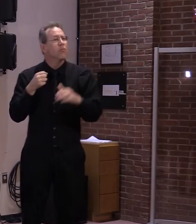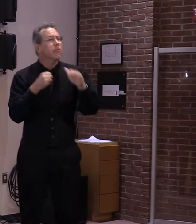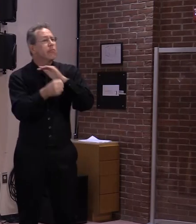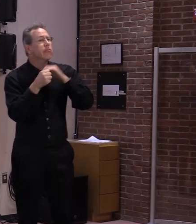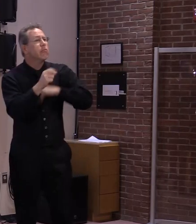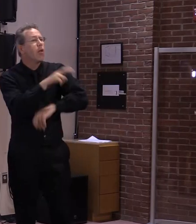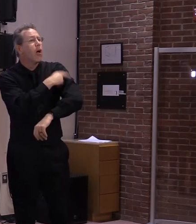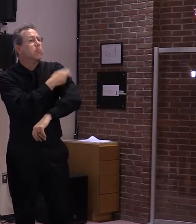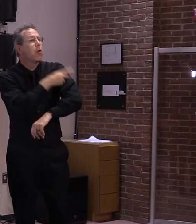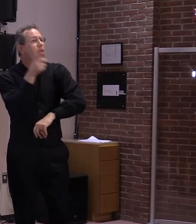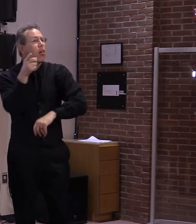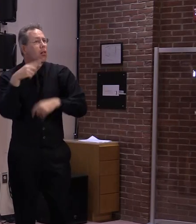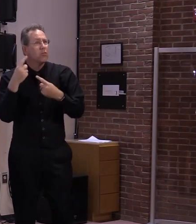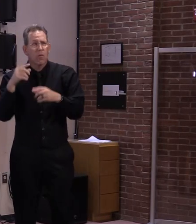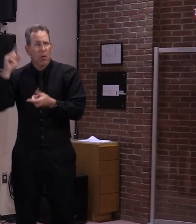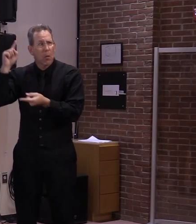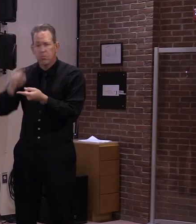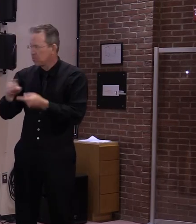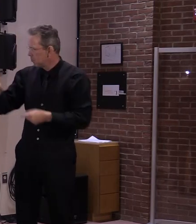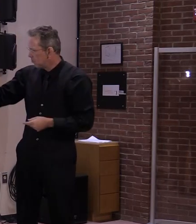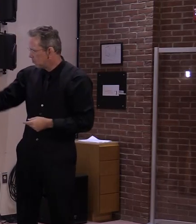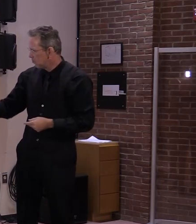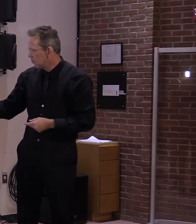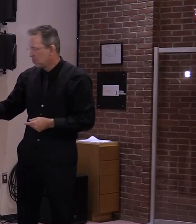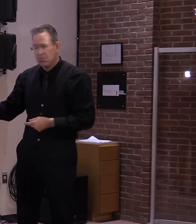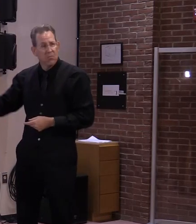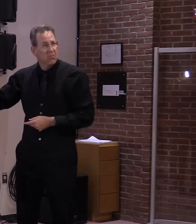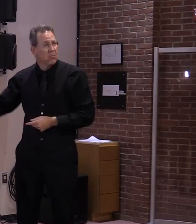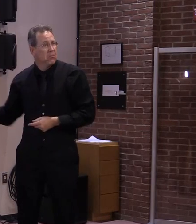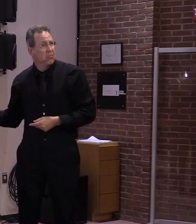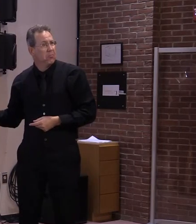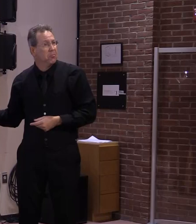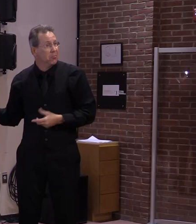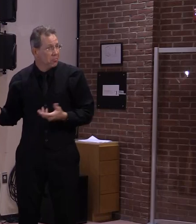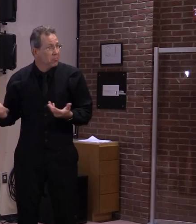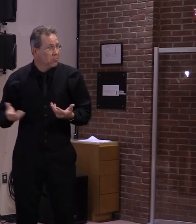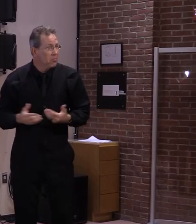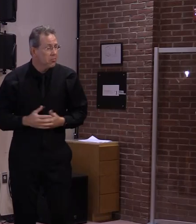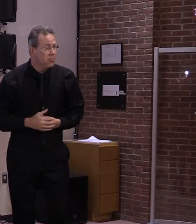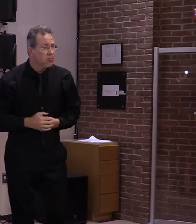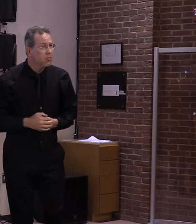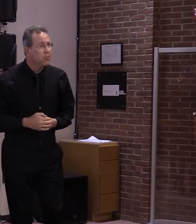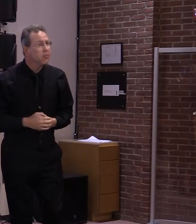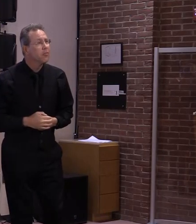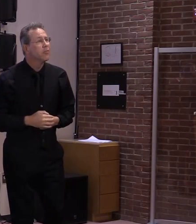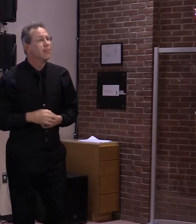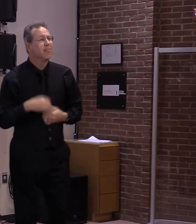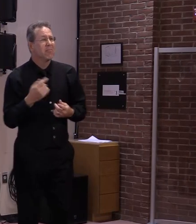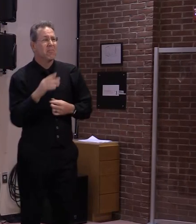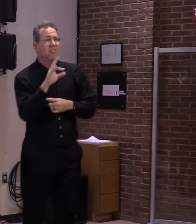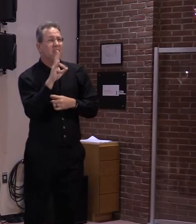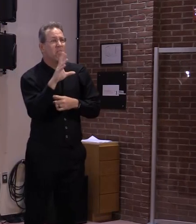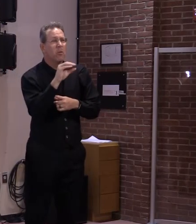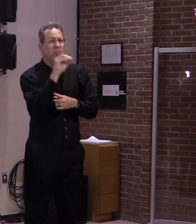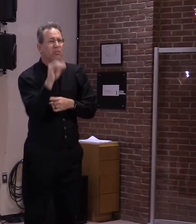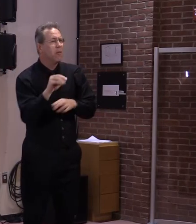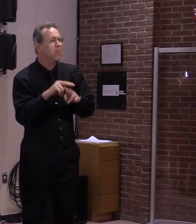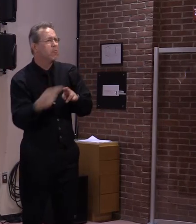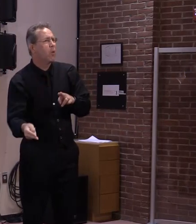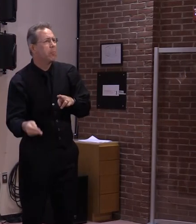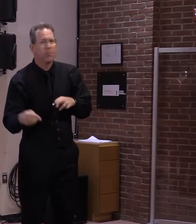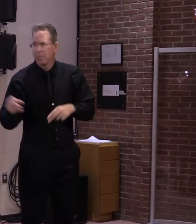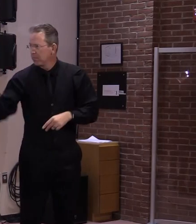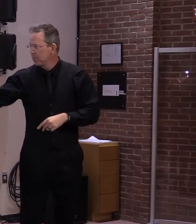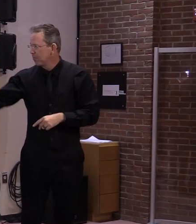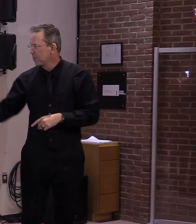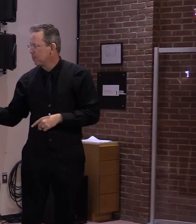rate declining 53% this last week and 74% over the last two weeks. And we continue to frequently see